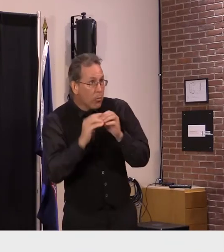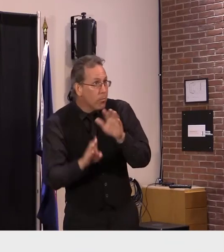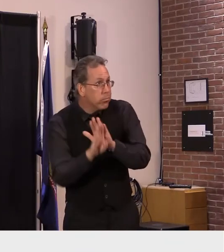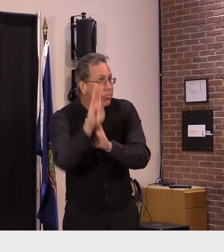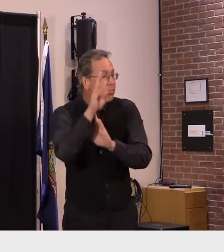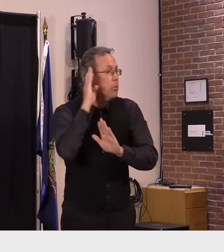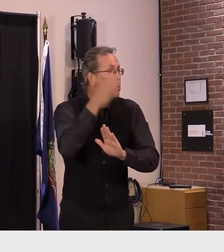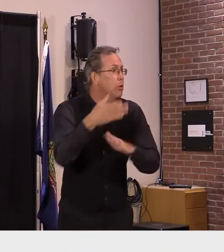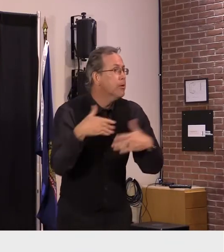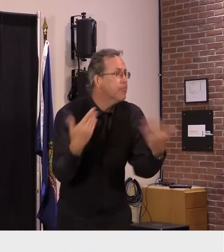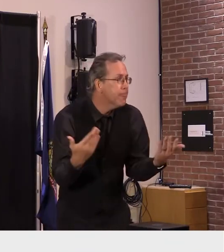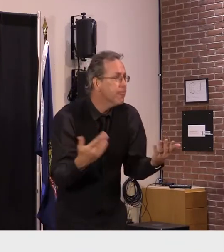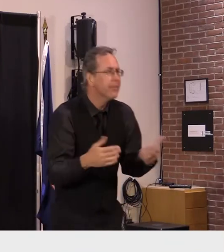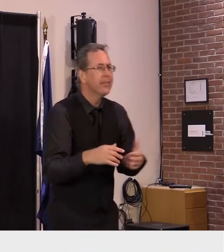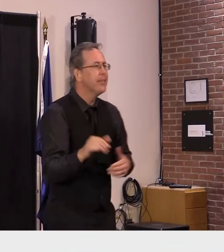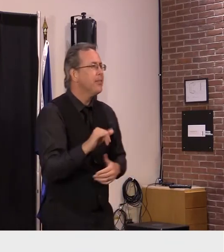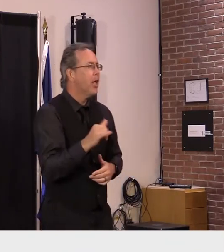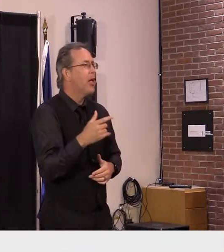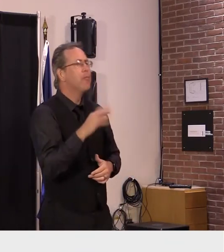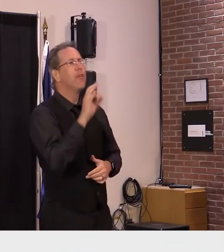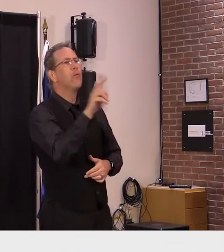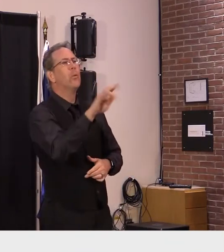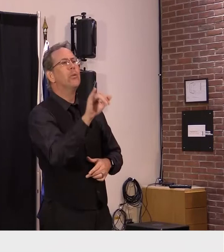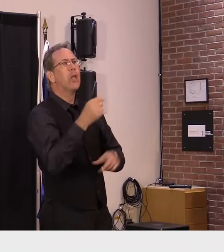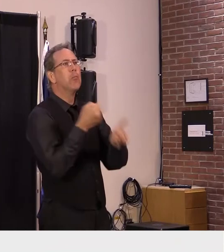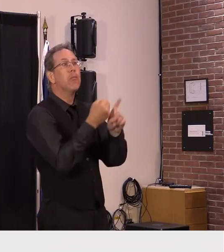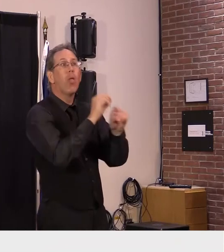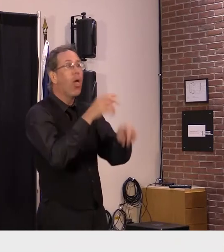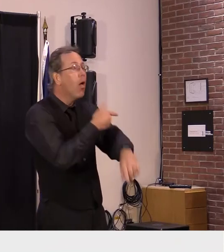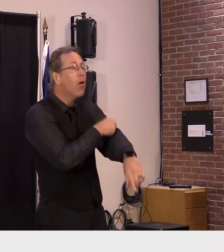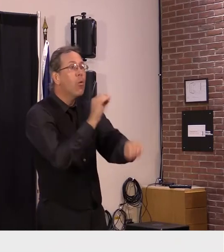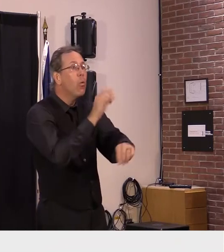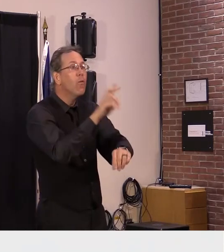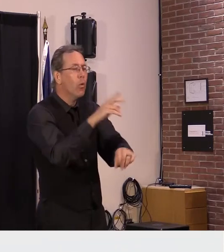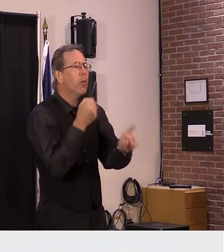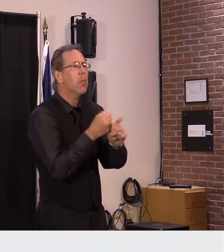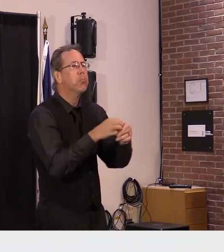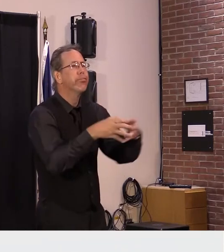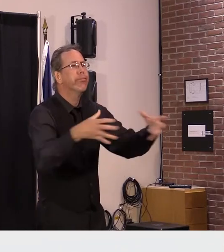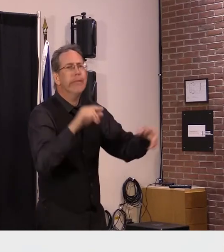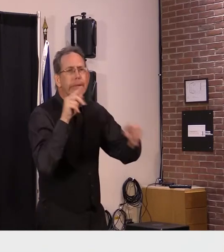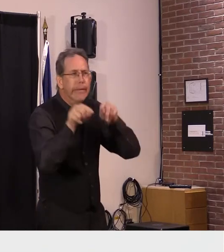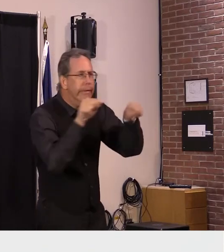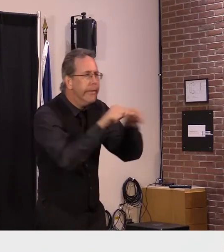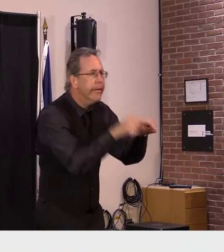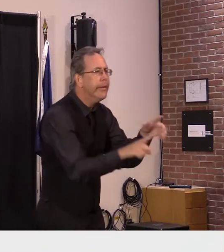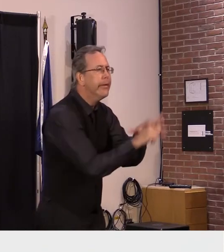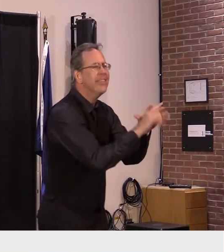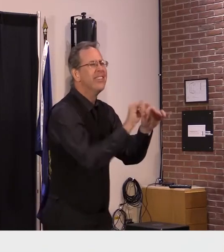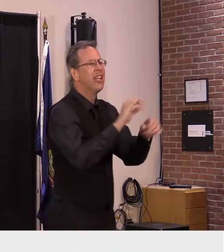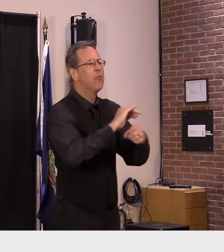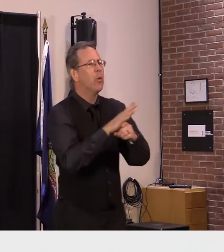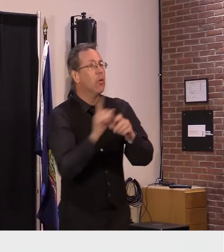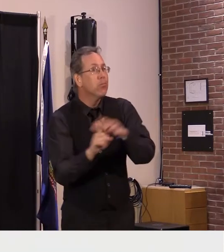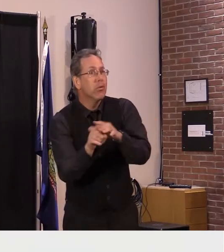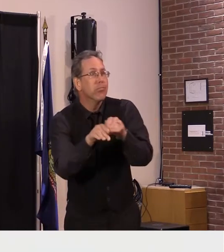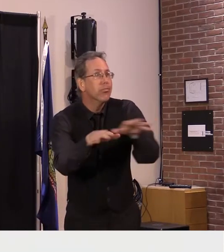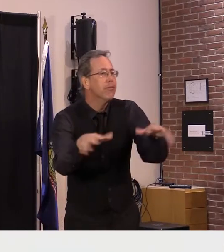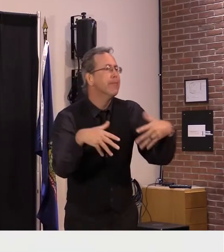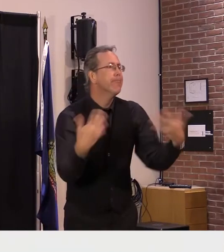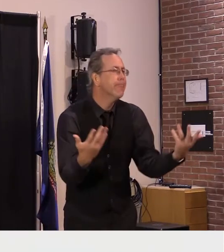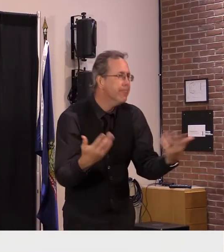like the flu when we talk about the endemic the flu has different stages of of infection and